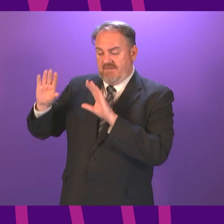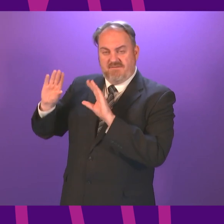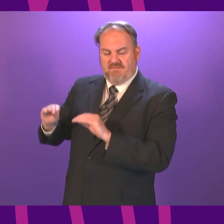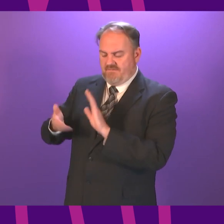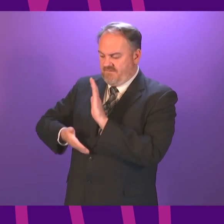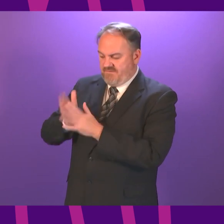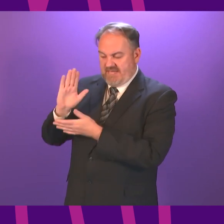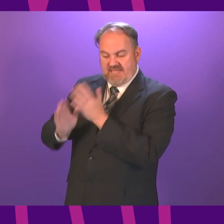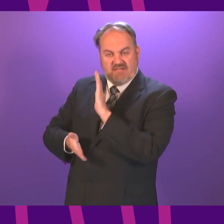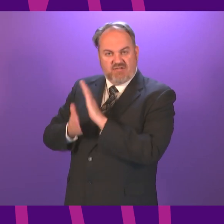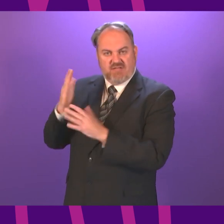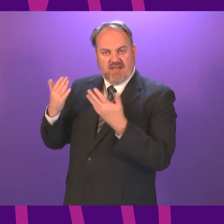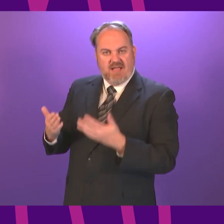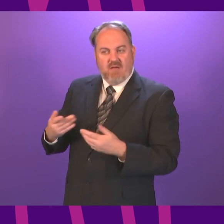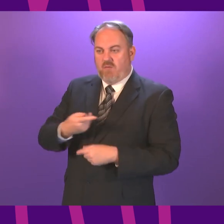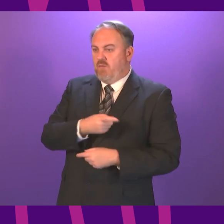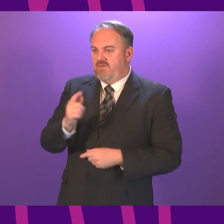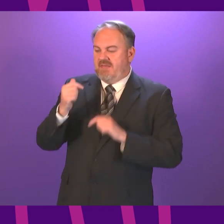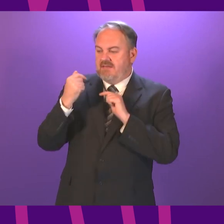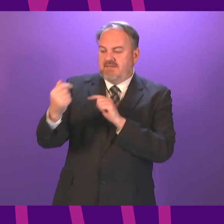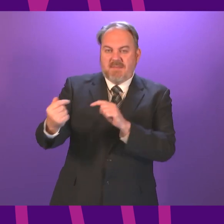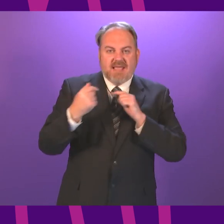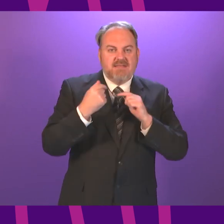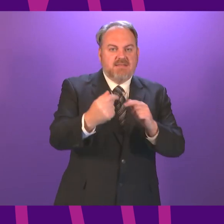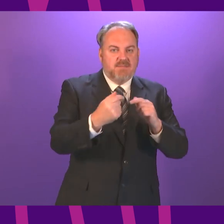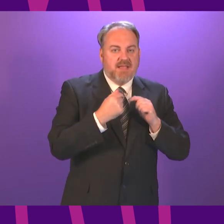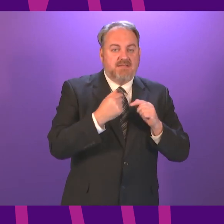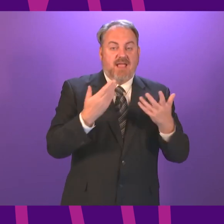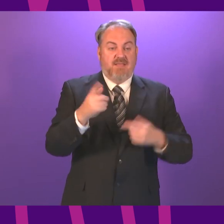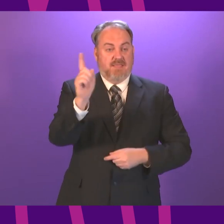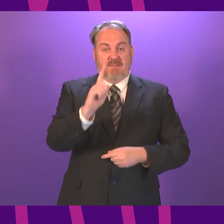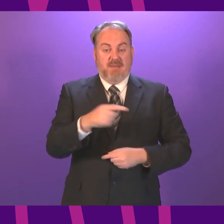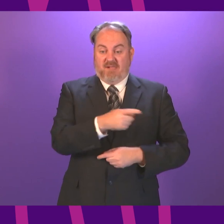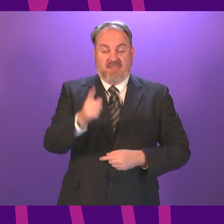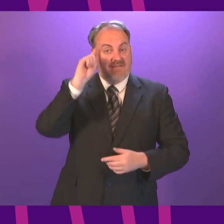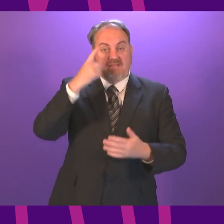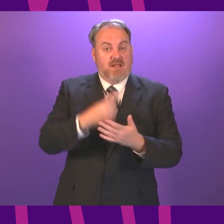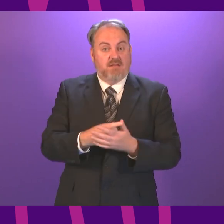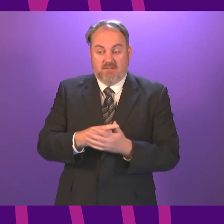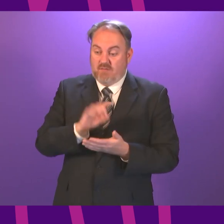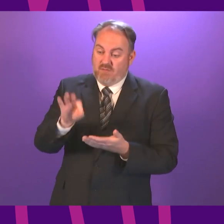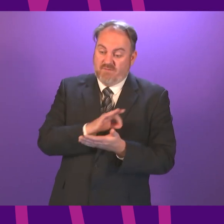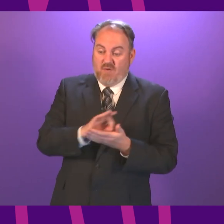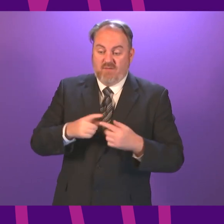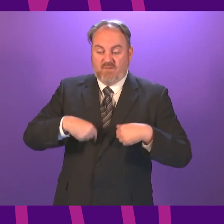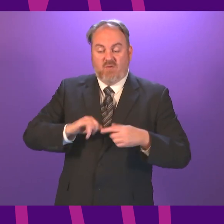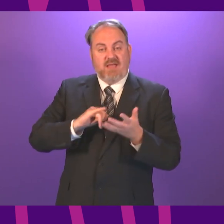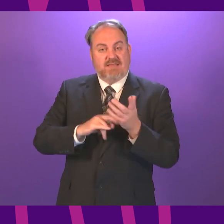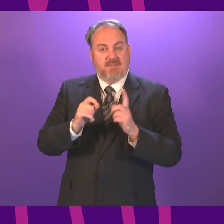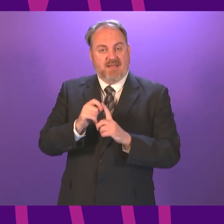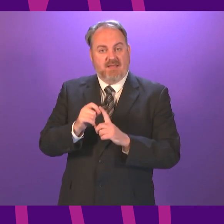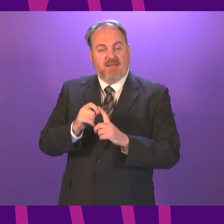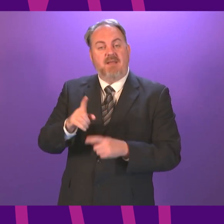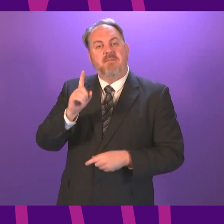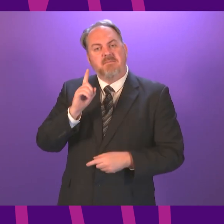had our say in the election we have all had the arguments in the election and the people have decided this is in many ways the opportunity for a fresh start